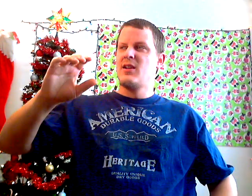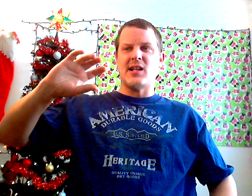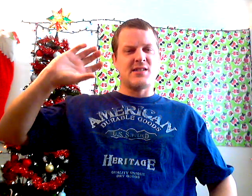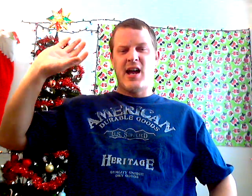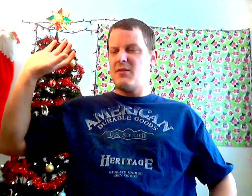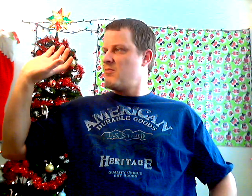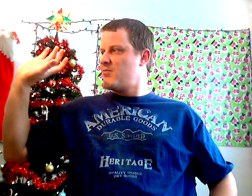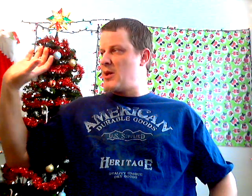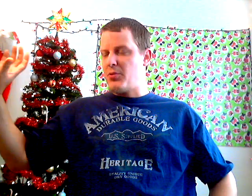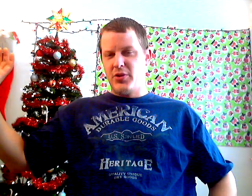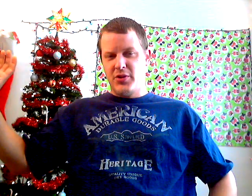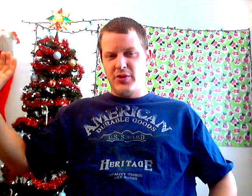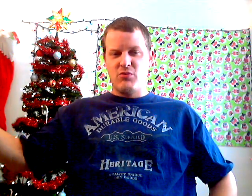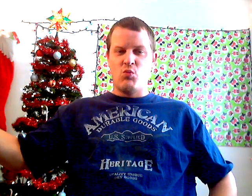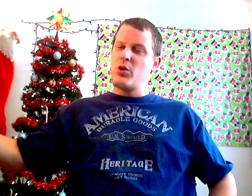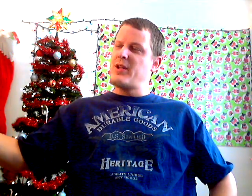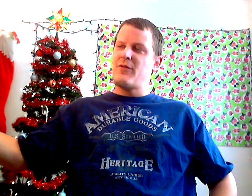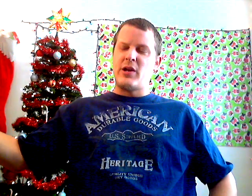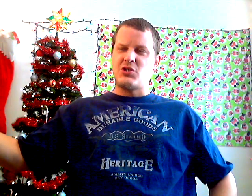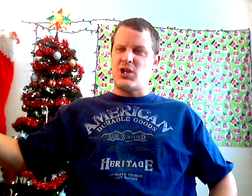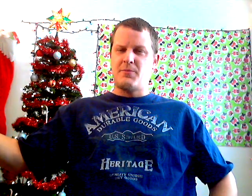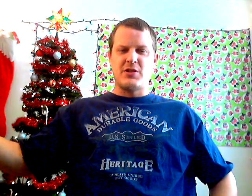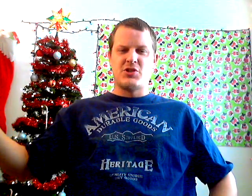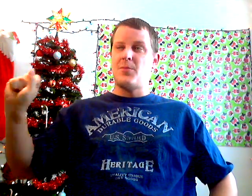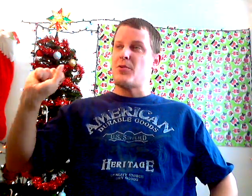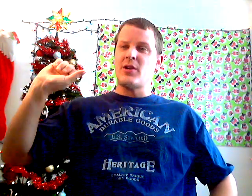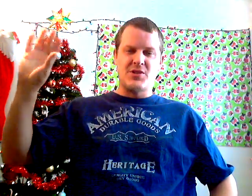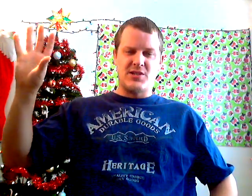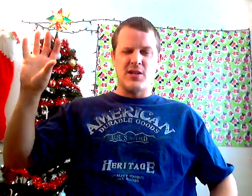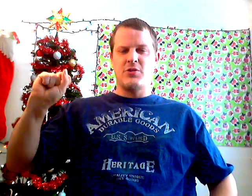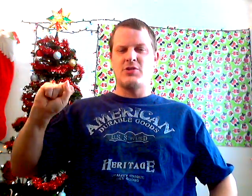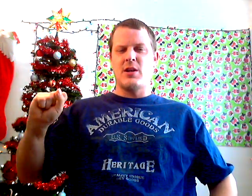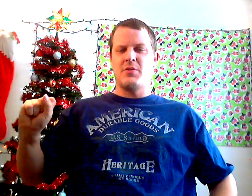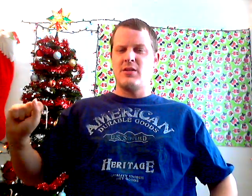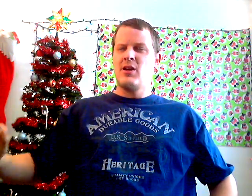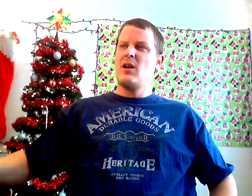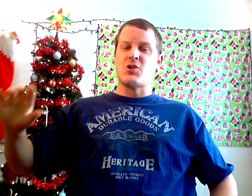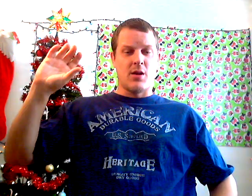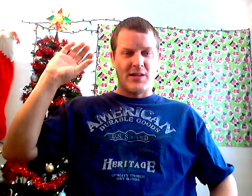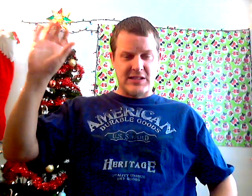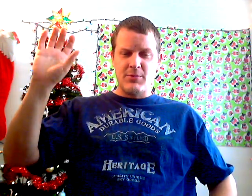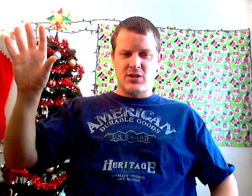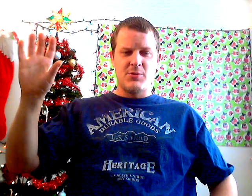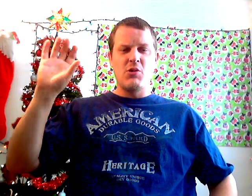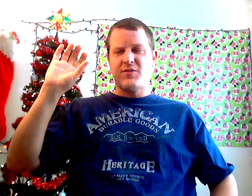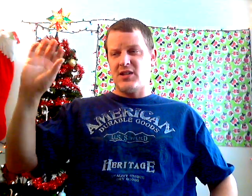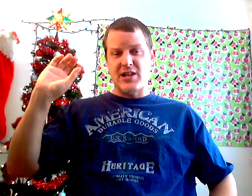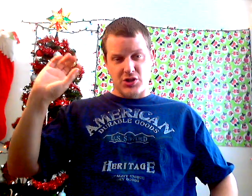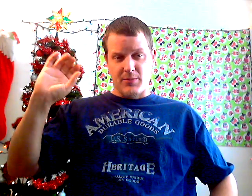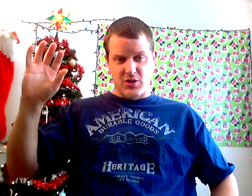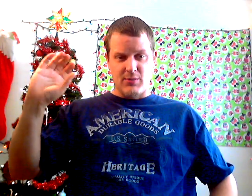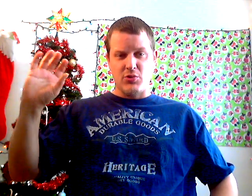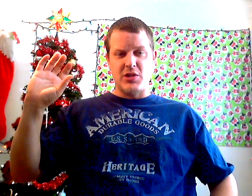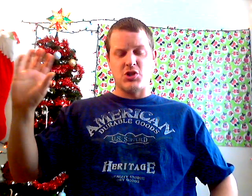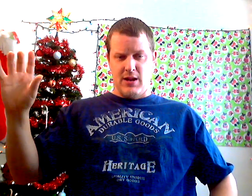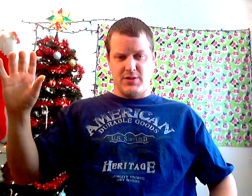That's not people, World Heavyweight Championship or WCW champion. I'm about WWF slash WWE champion.